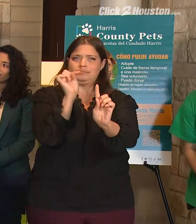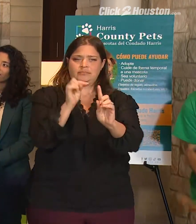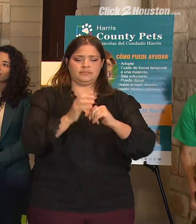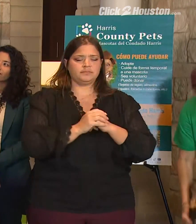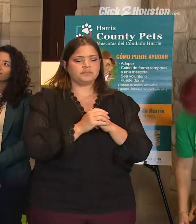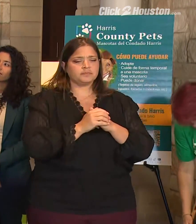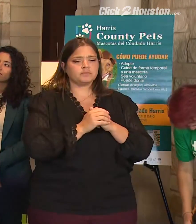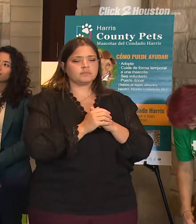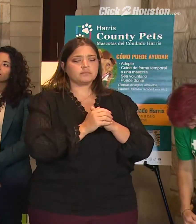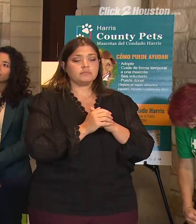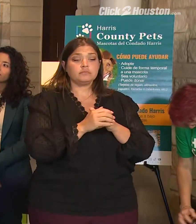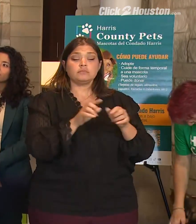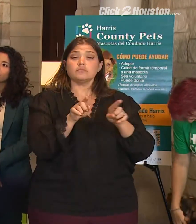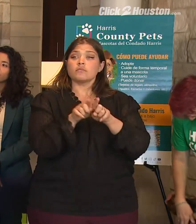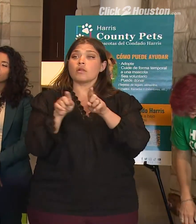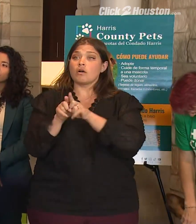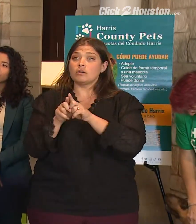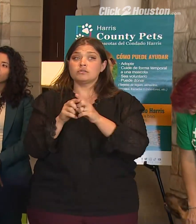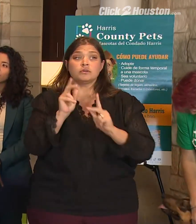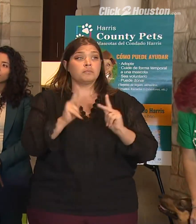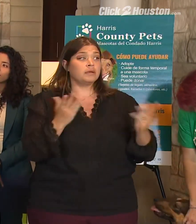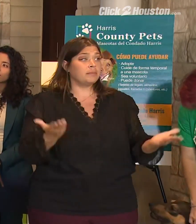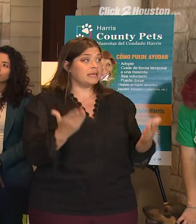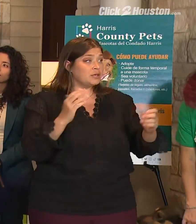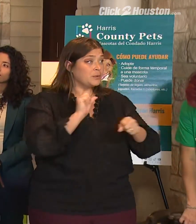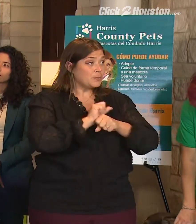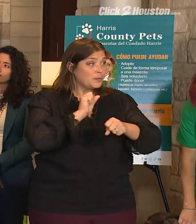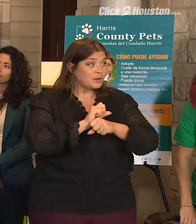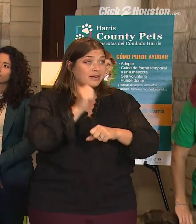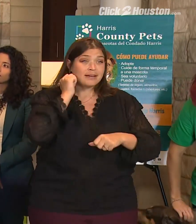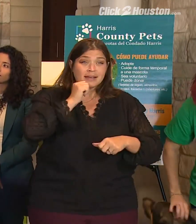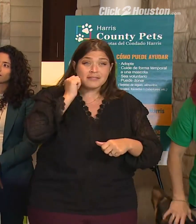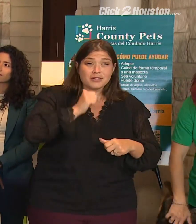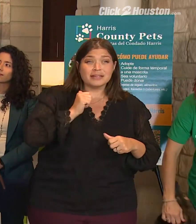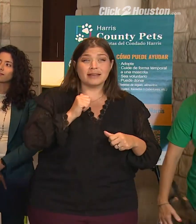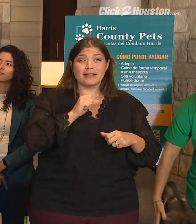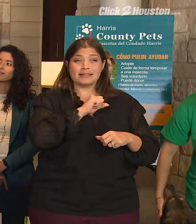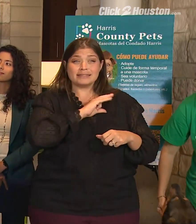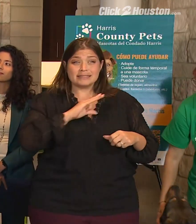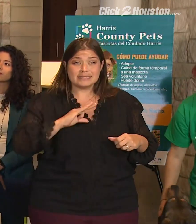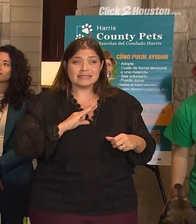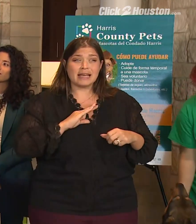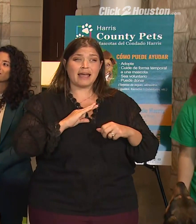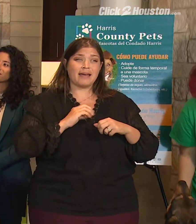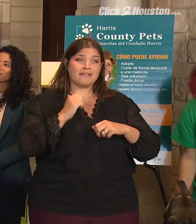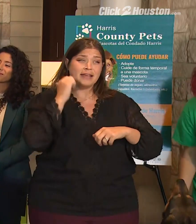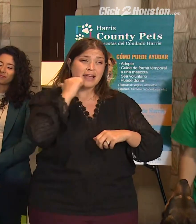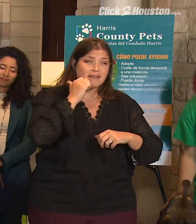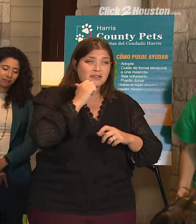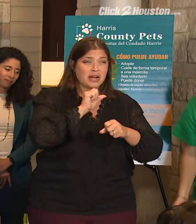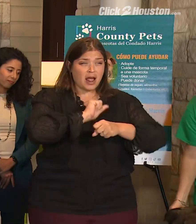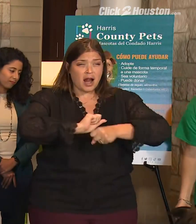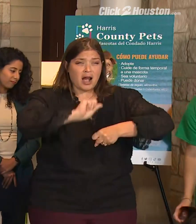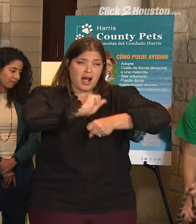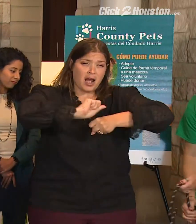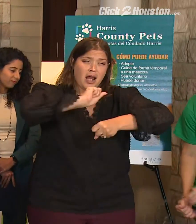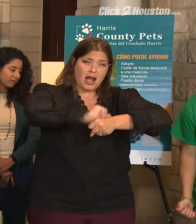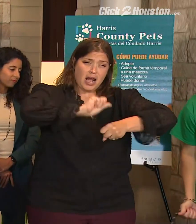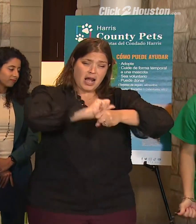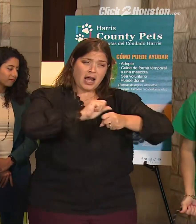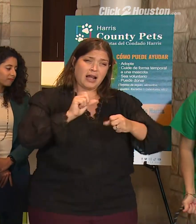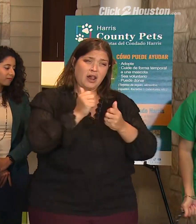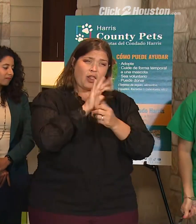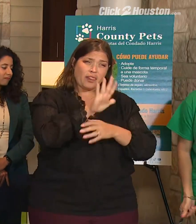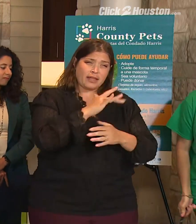recognize those professionals that work here and do this on a day-in, day-out basis. And we also want to